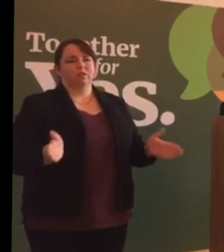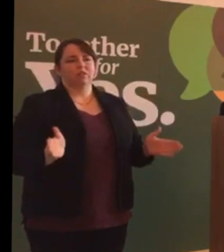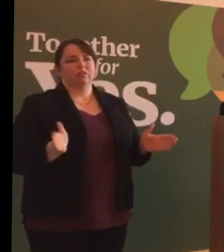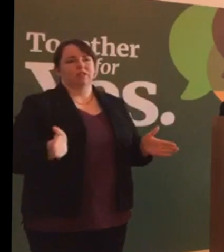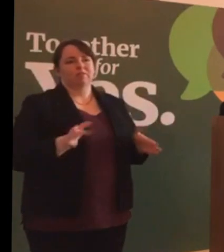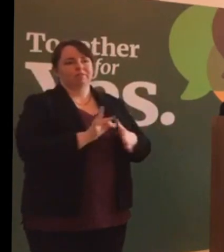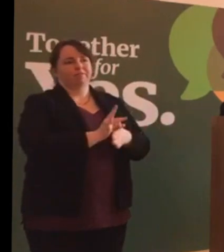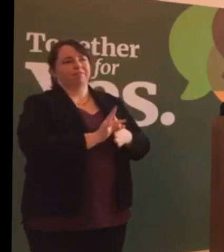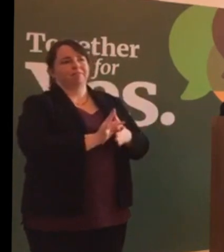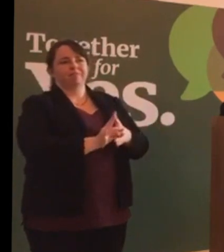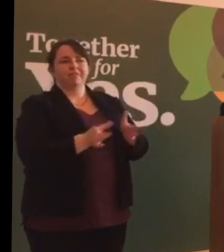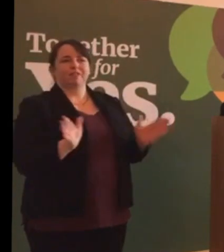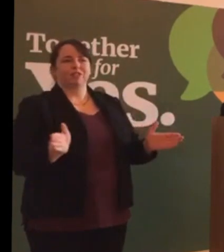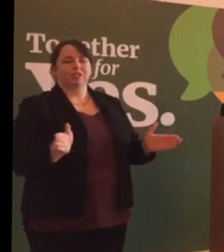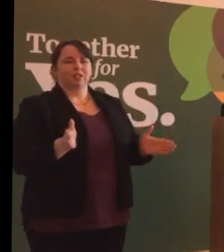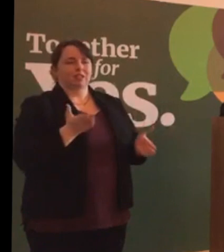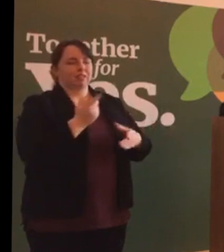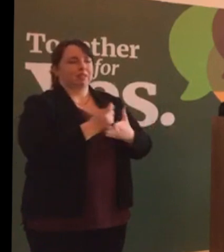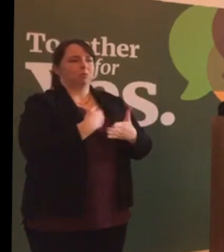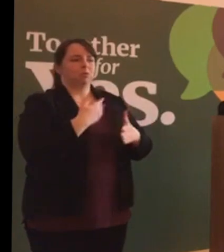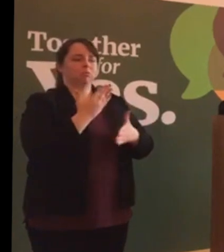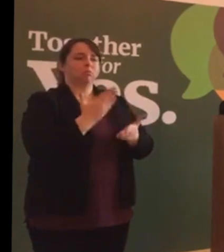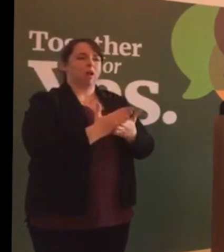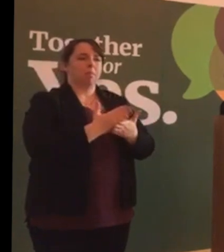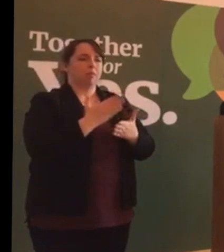Time to stop looking the other way.